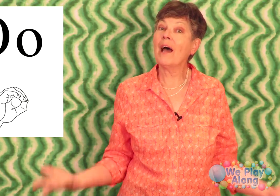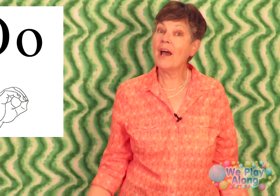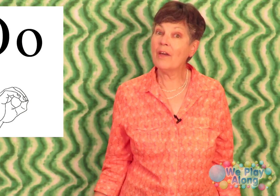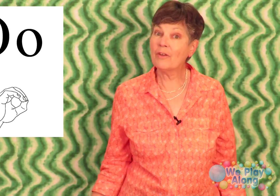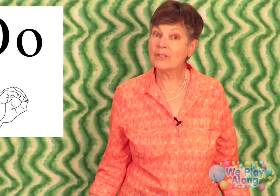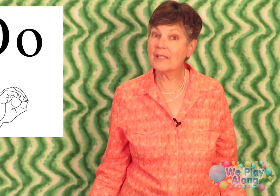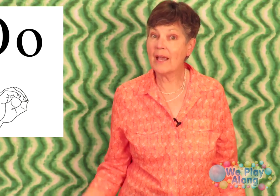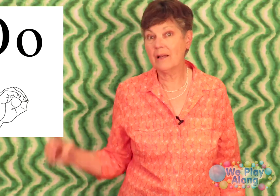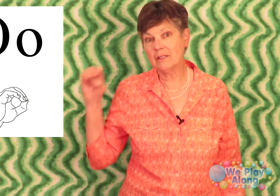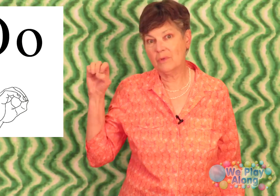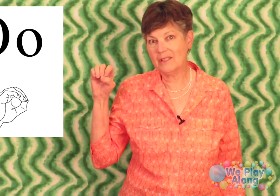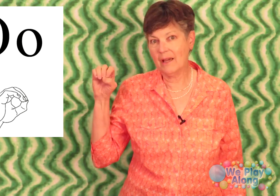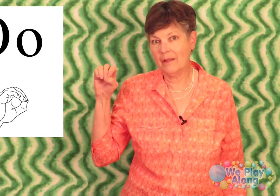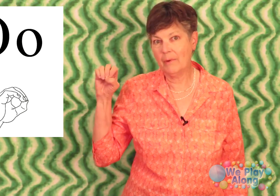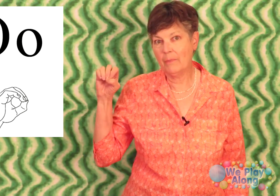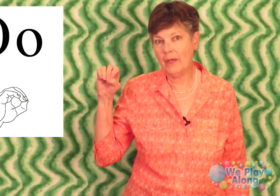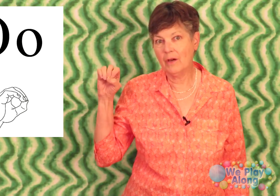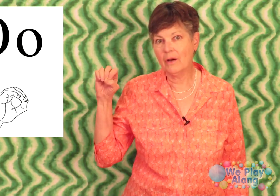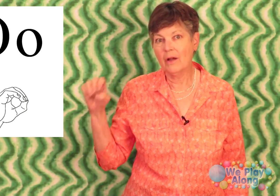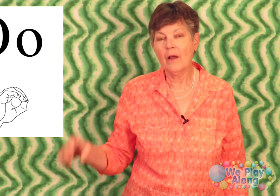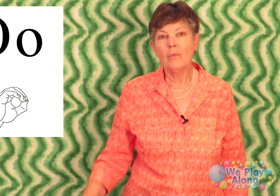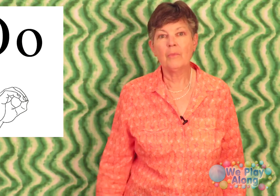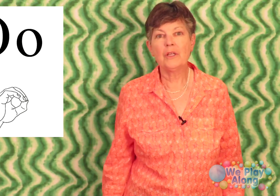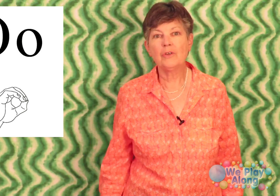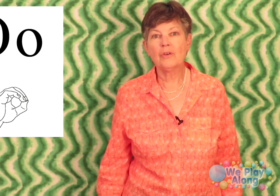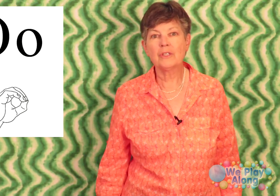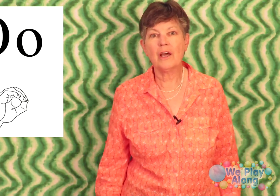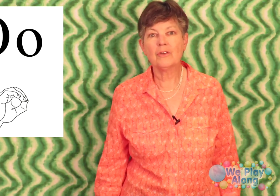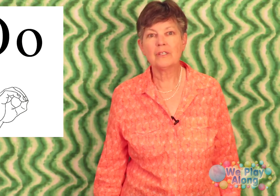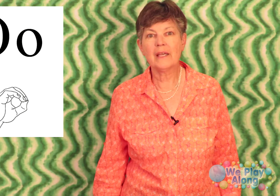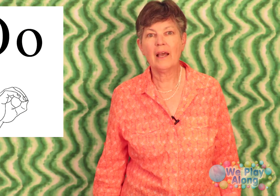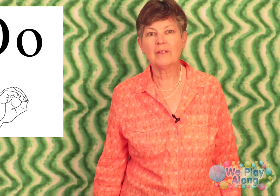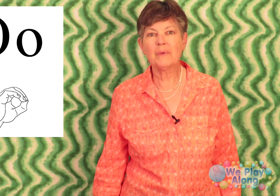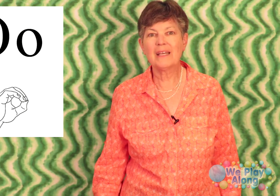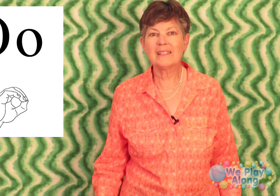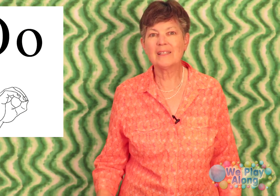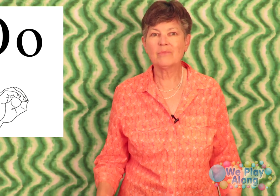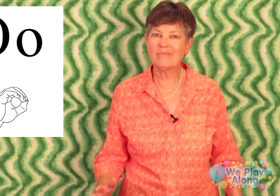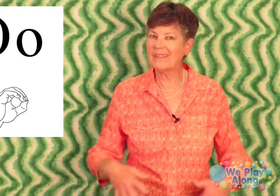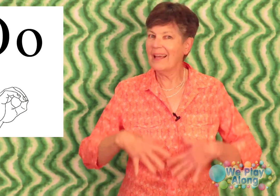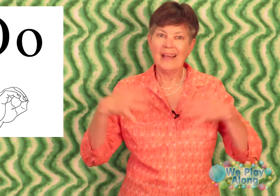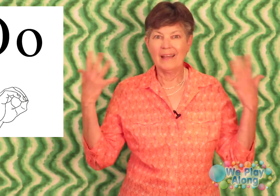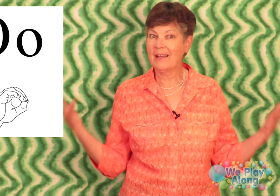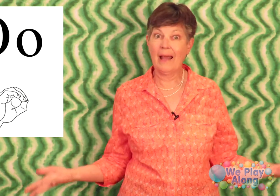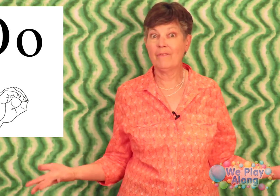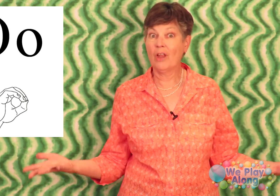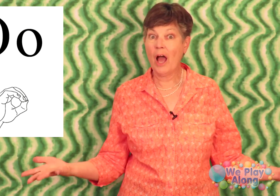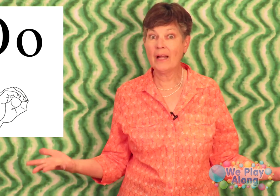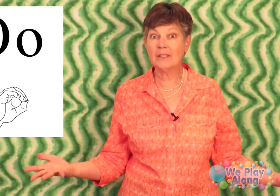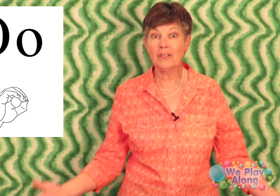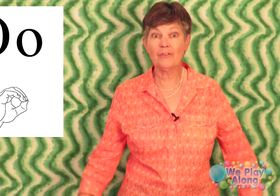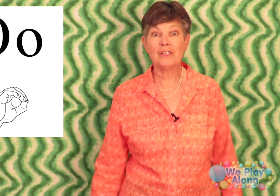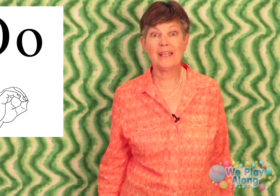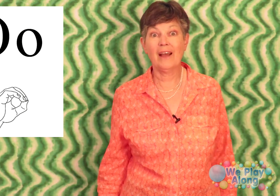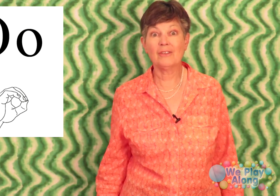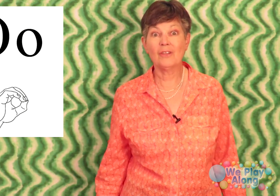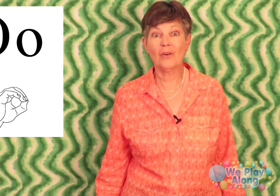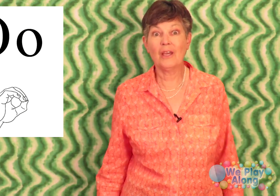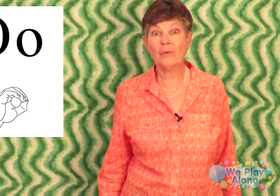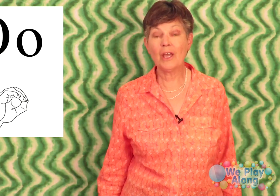other sounds and we'll sign them up here when we do those other sounds because it's it can have lots of different sounds so here we